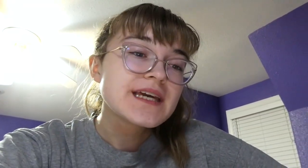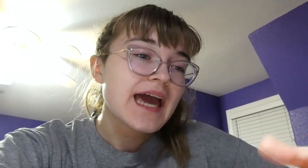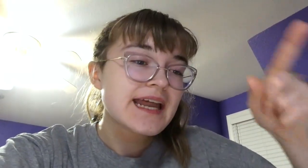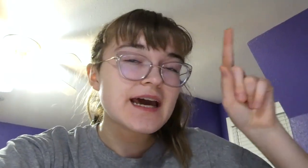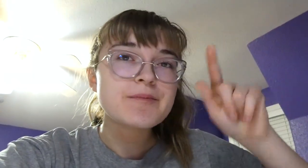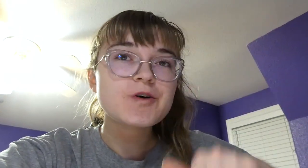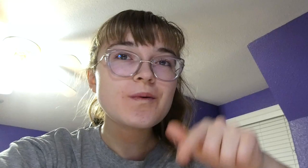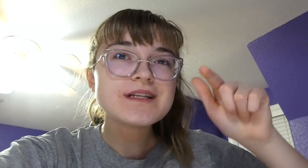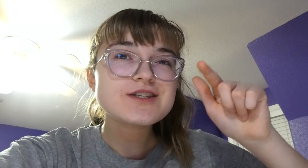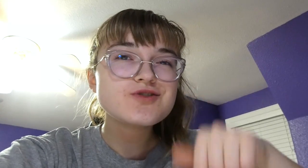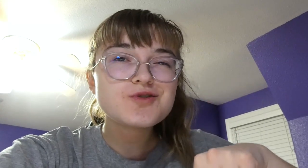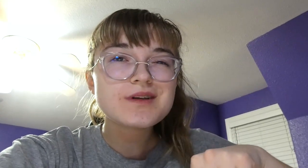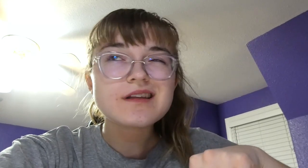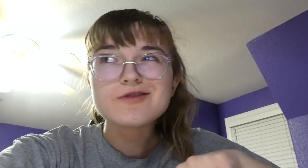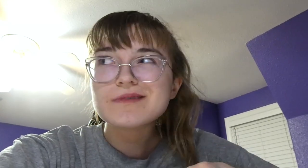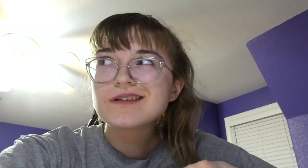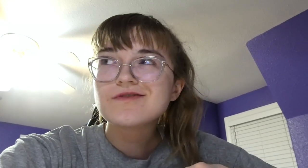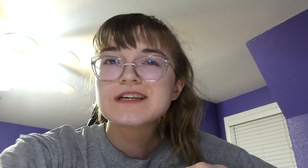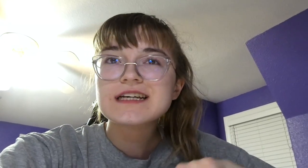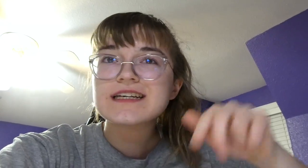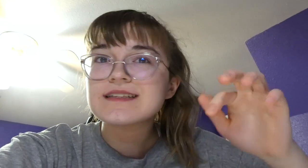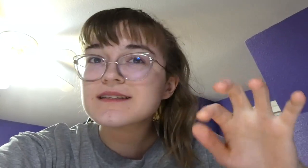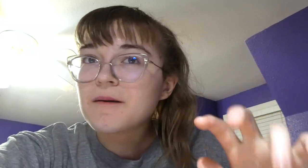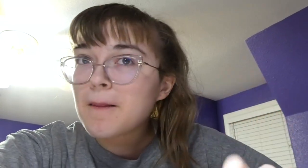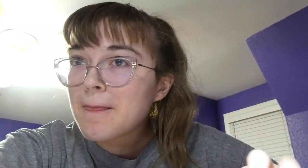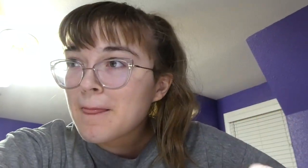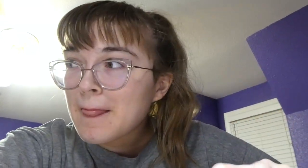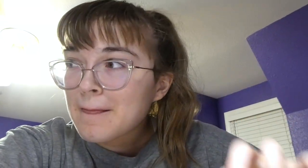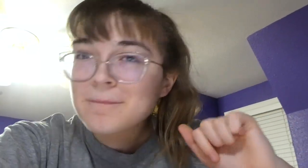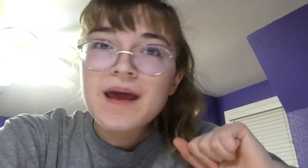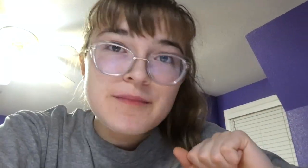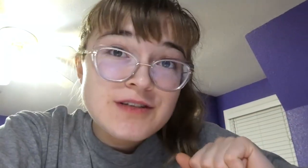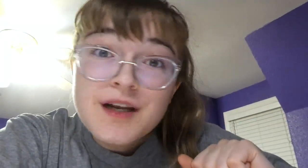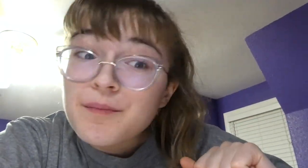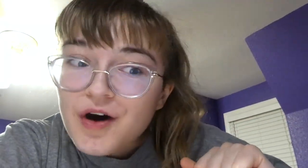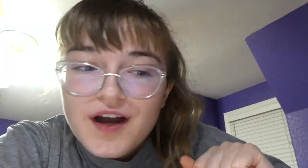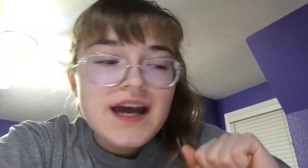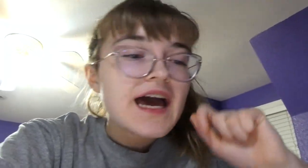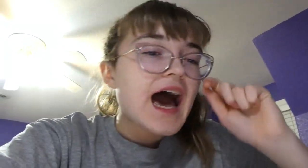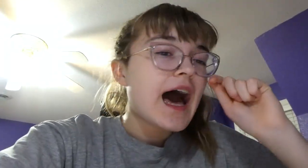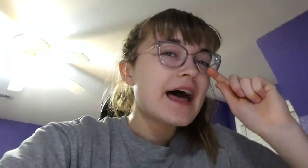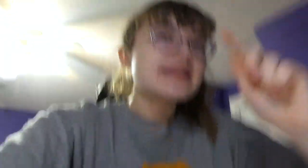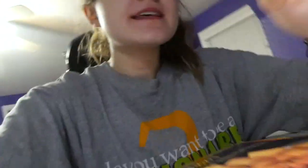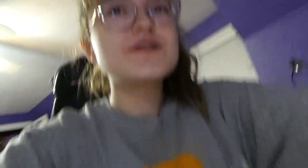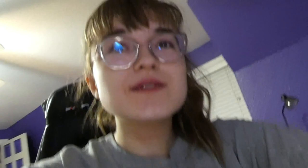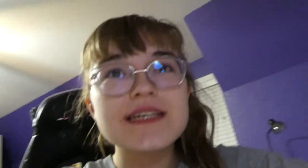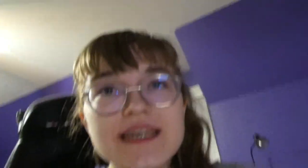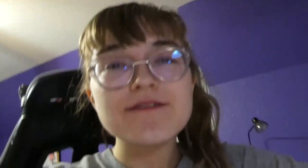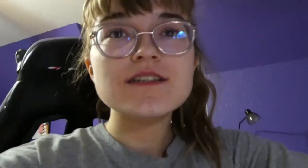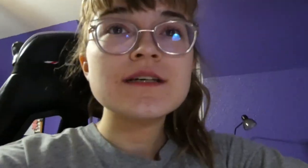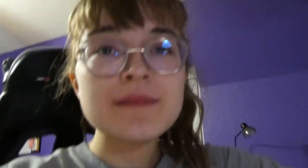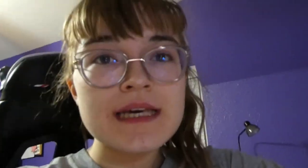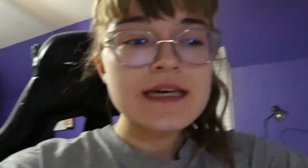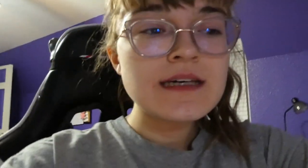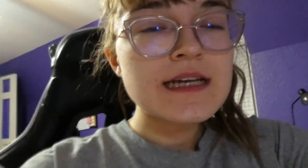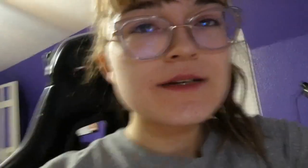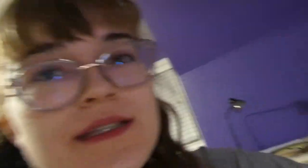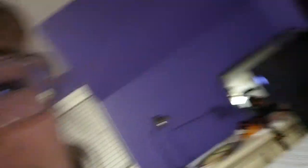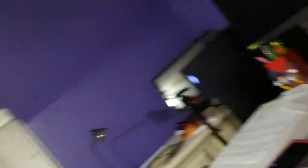and I'm going to do it a little bit differently, because I'm using a book. Uh, this was a gift to me, and it was a gift